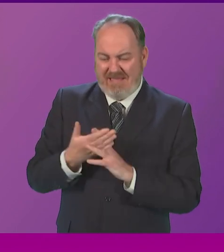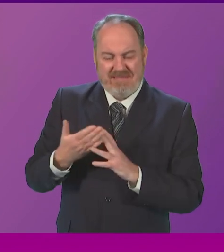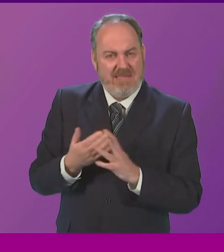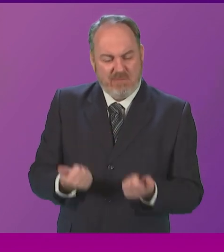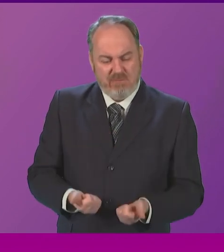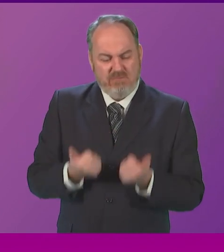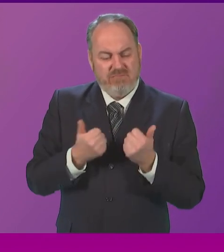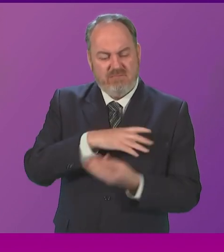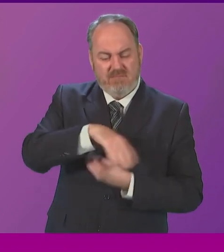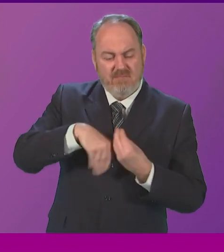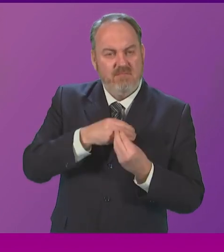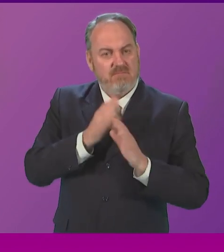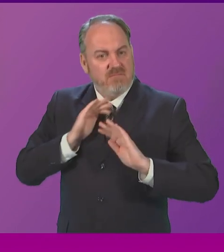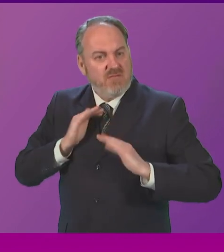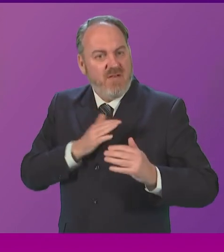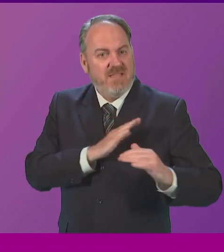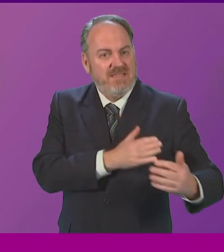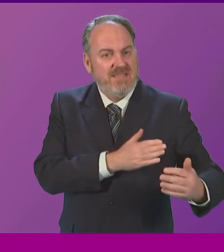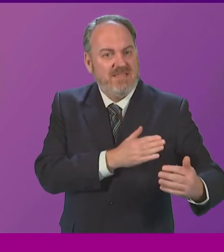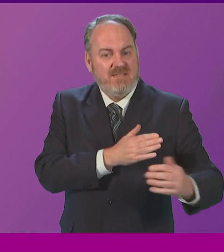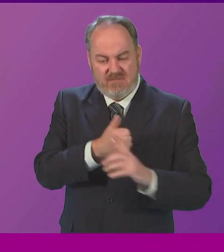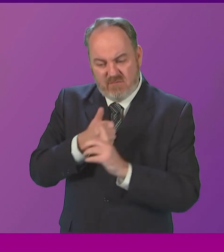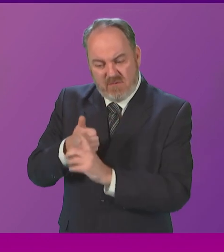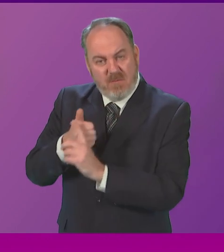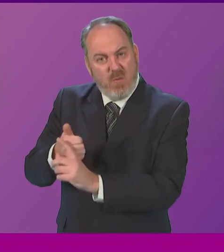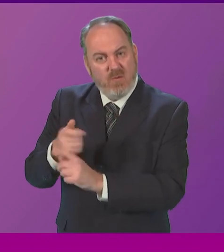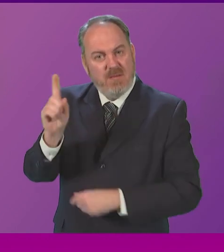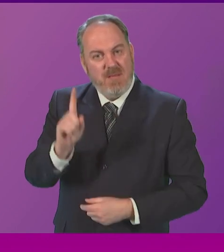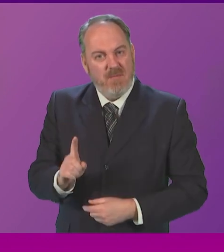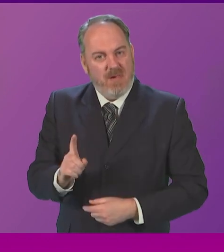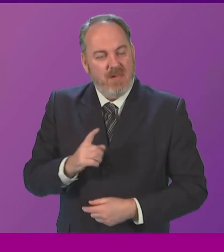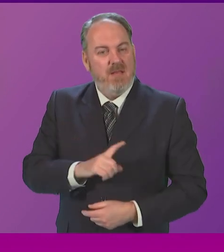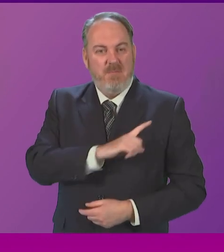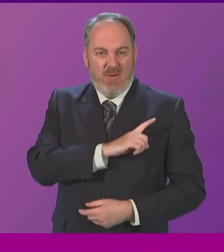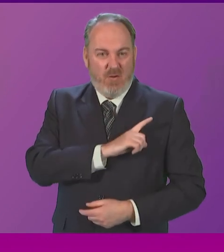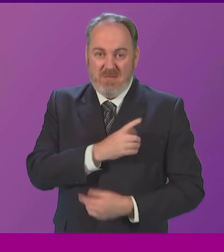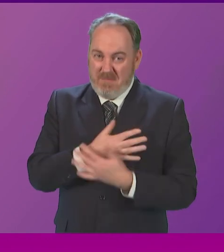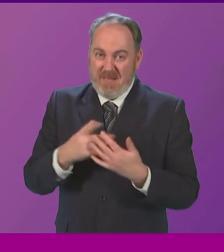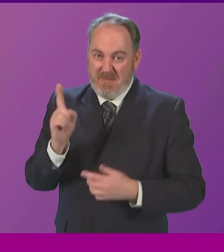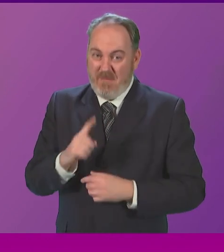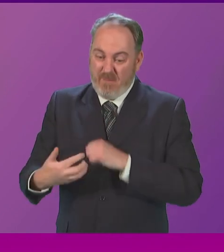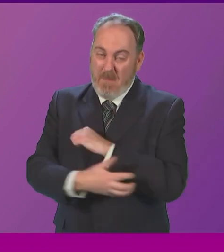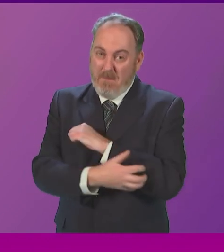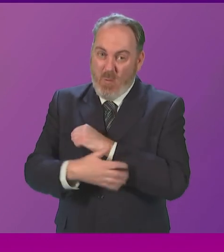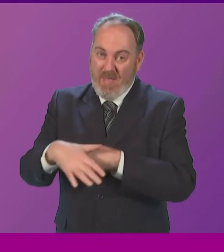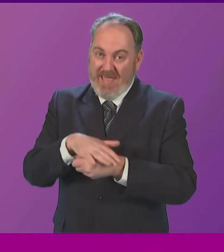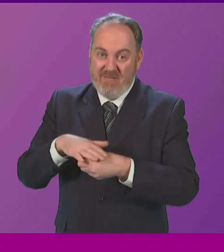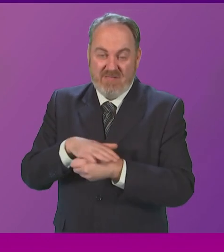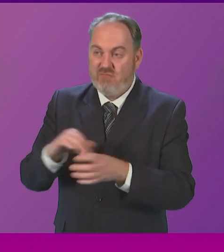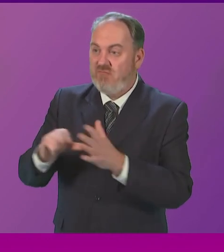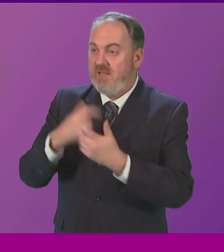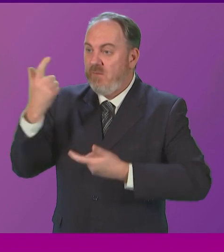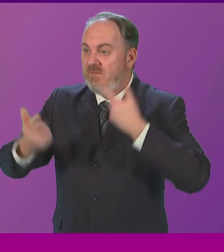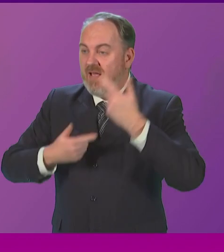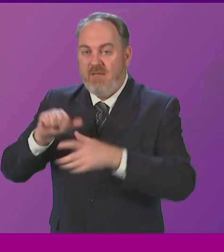technology in relation to a socially common background? Minister. Absolutely,